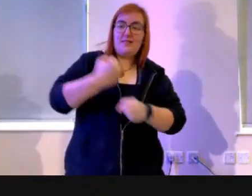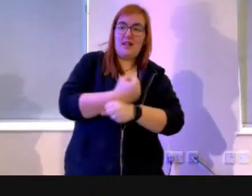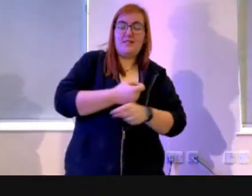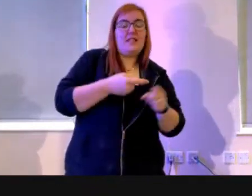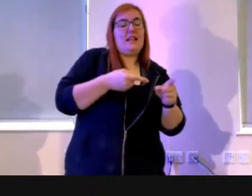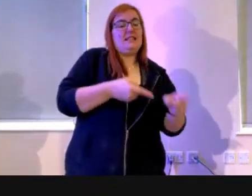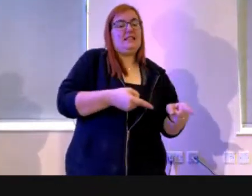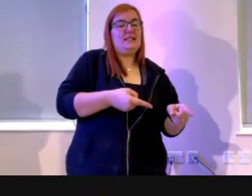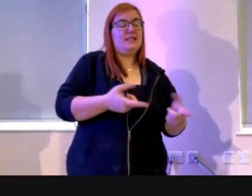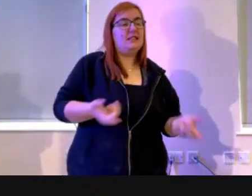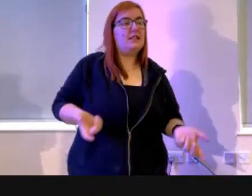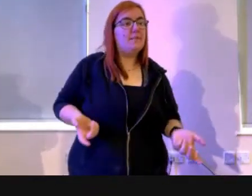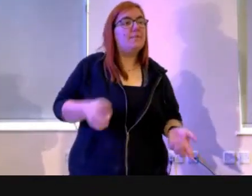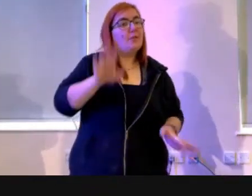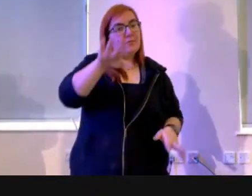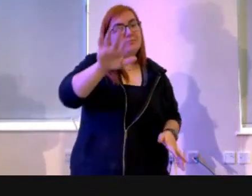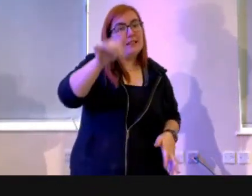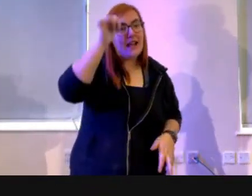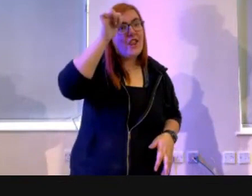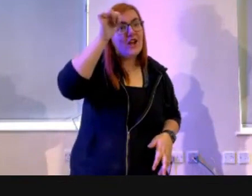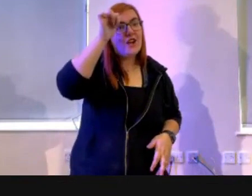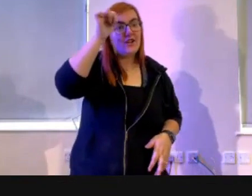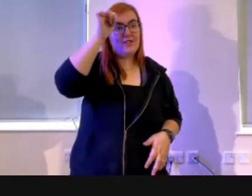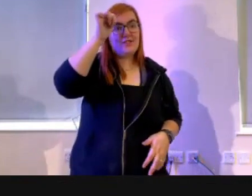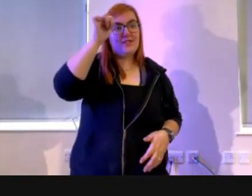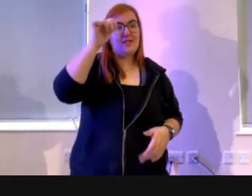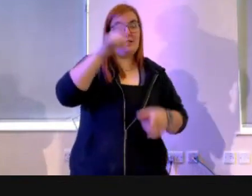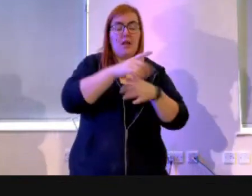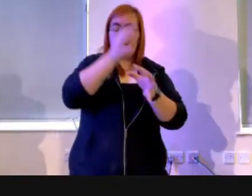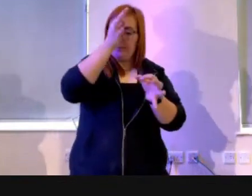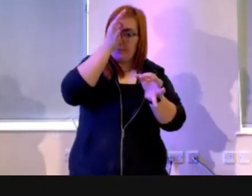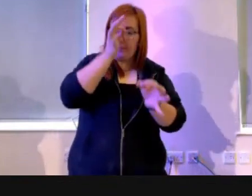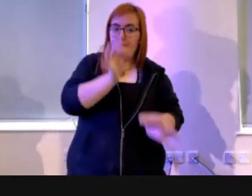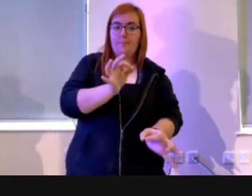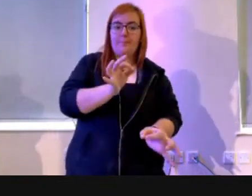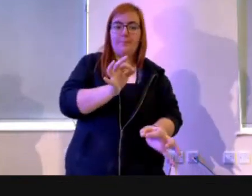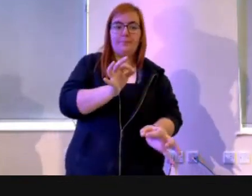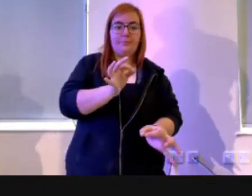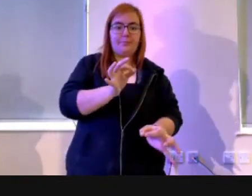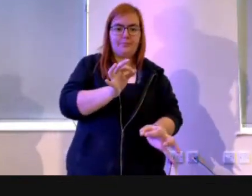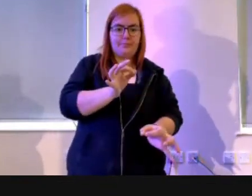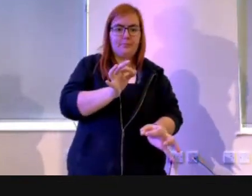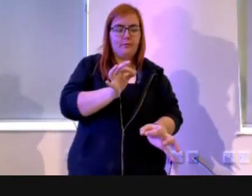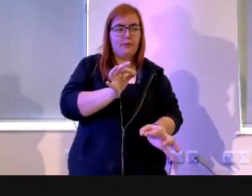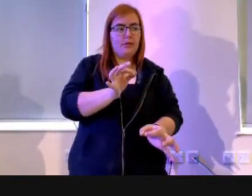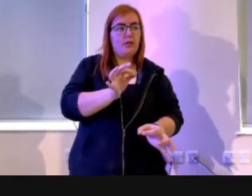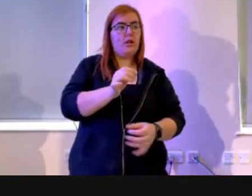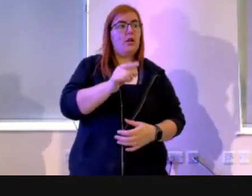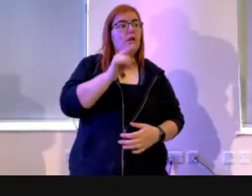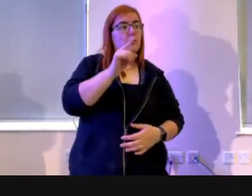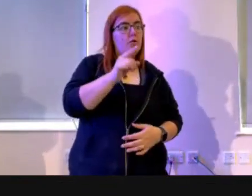So be alert. Be a sober mind. Keep your guards